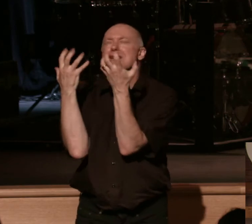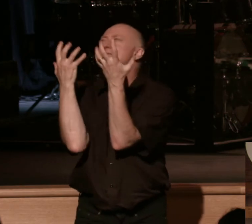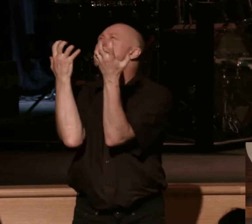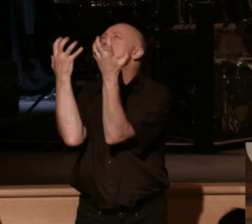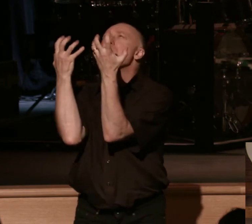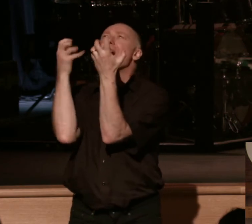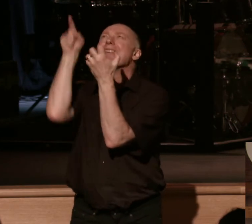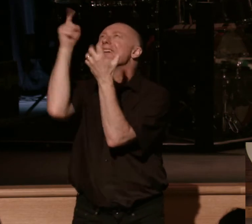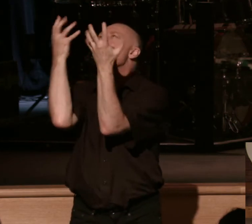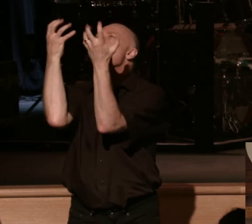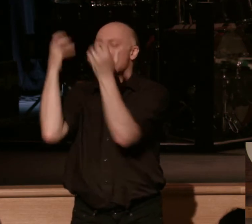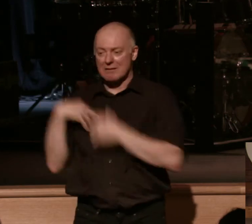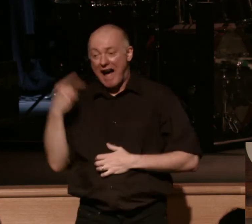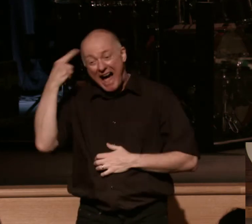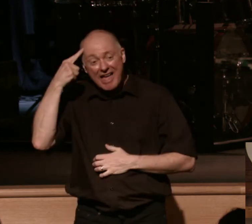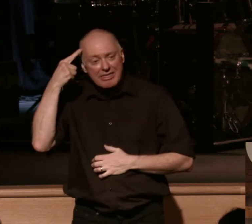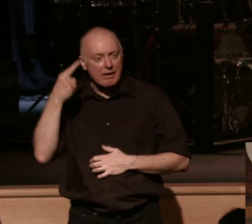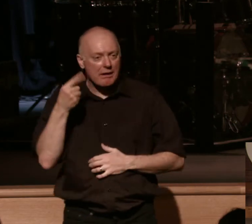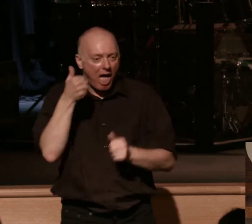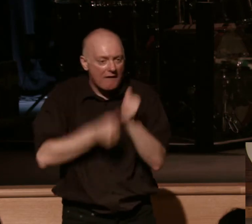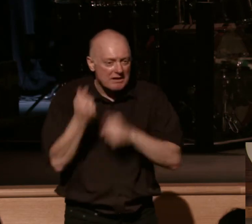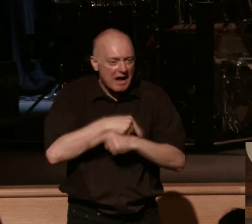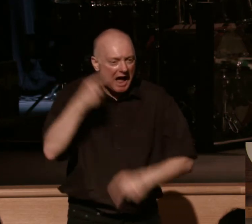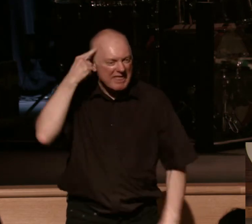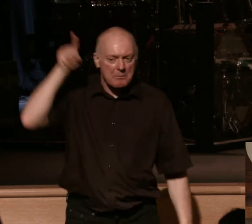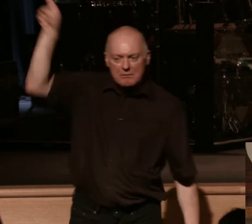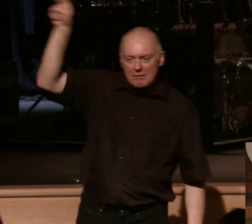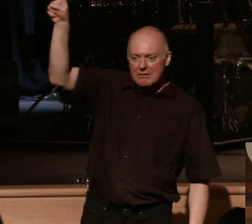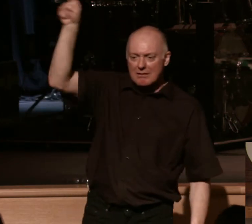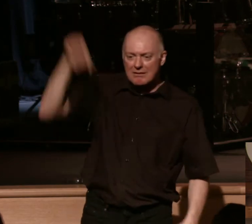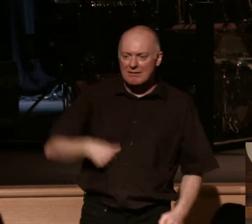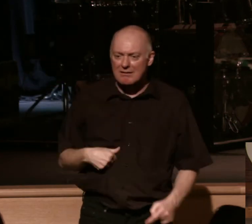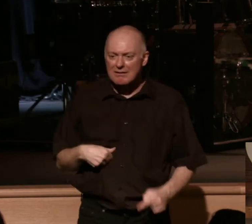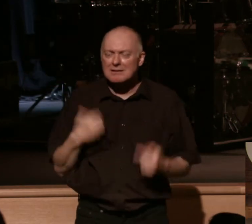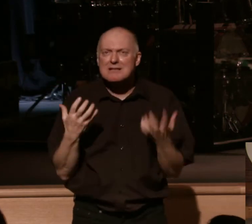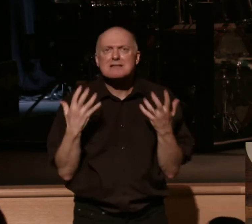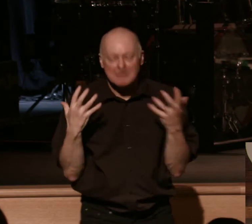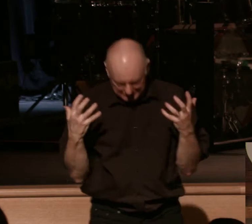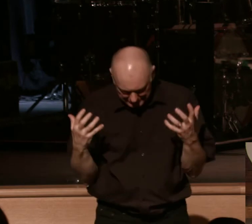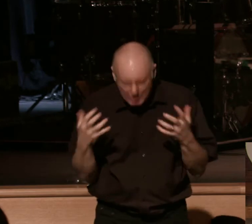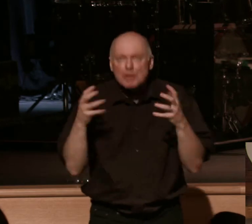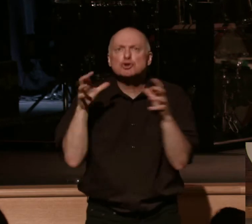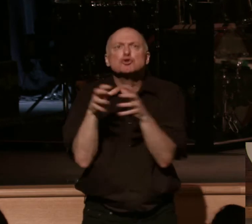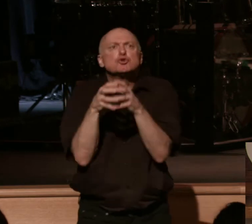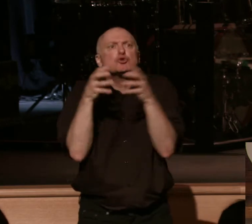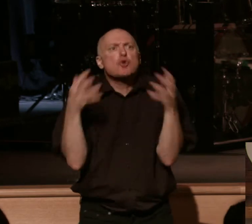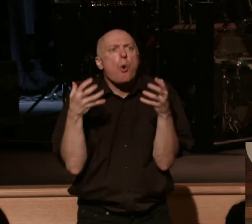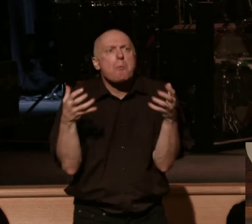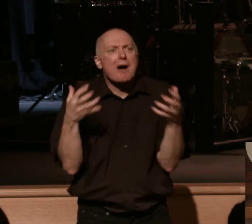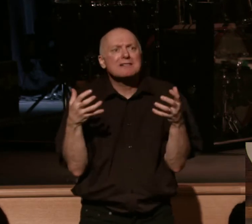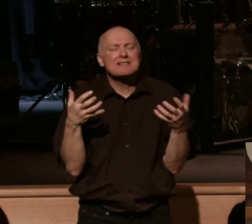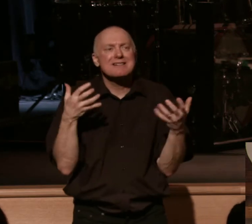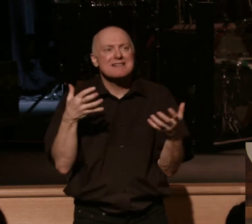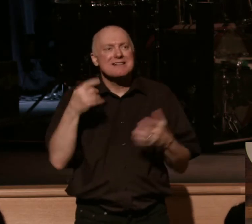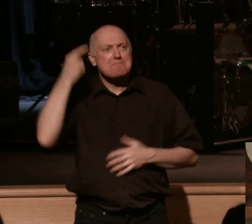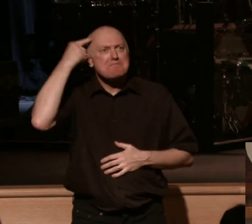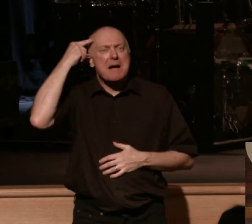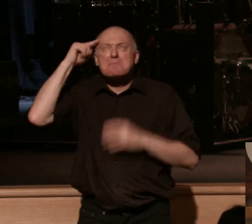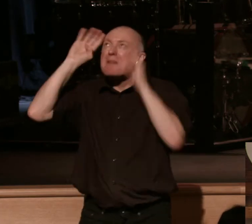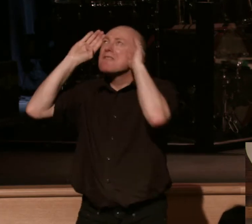true. I think about this stuff like every day. Like it's just so much a part of how I focus on the Lord. I